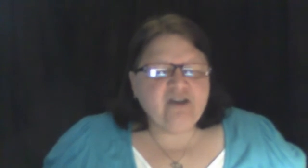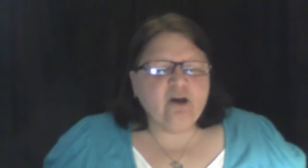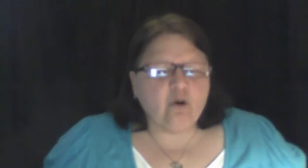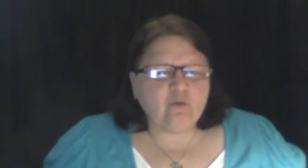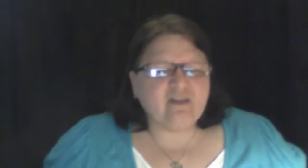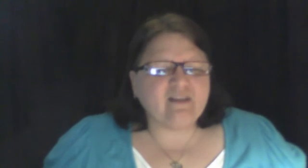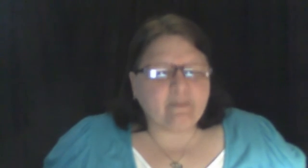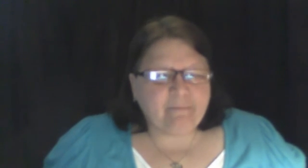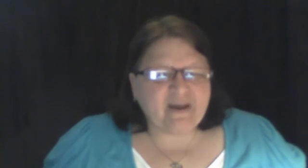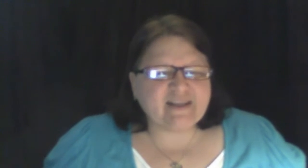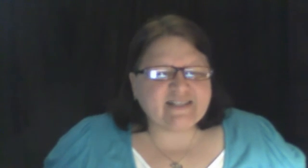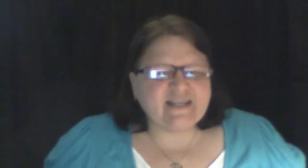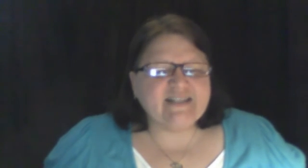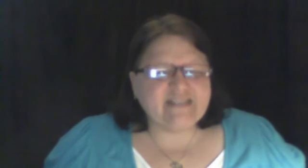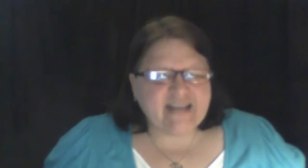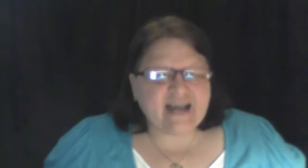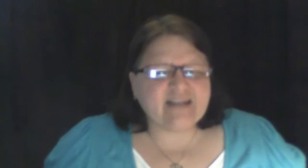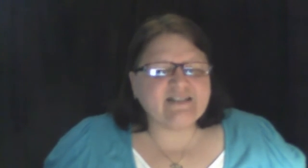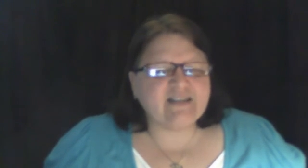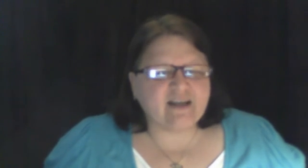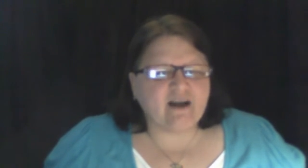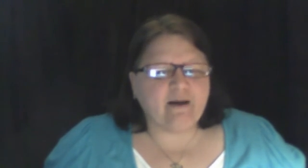know that the best is yet to come.